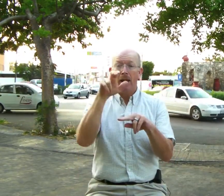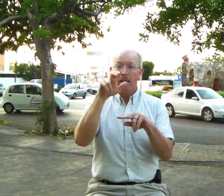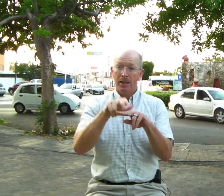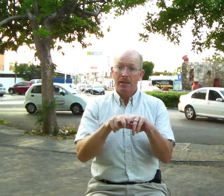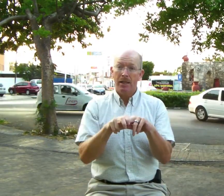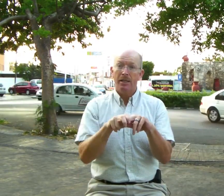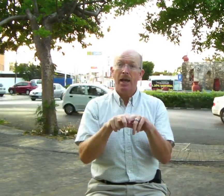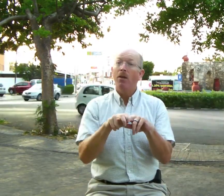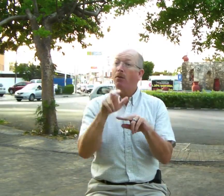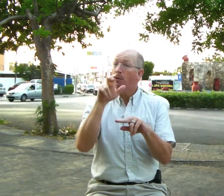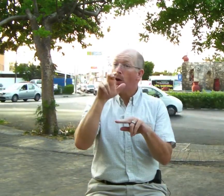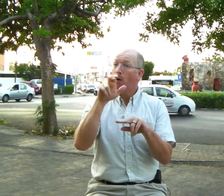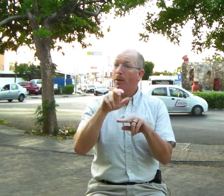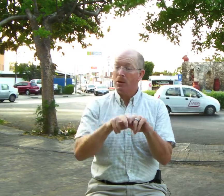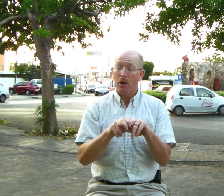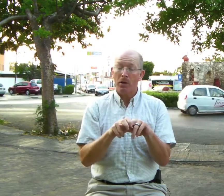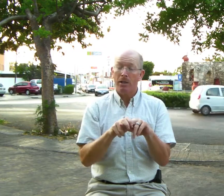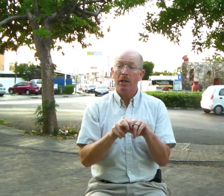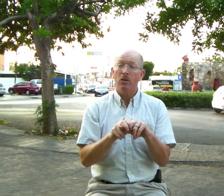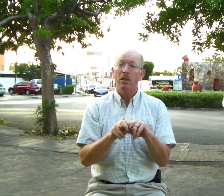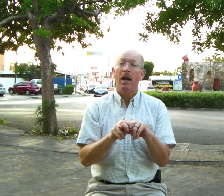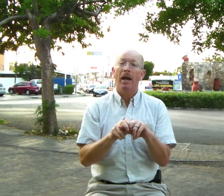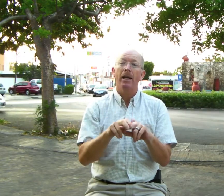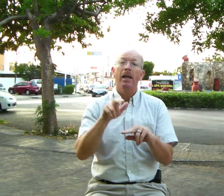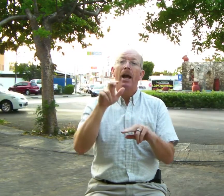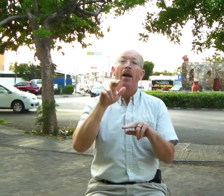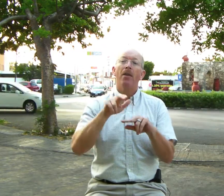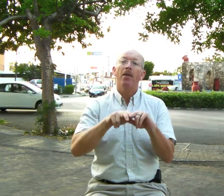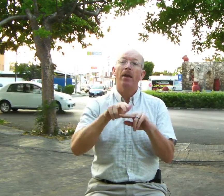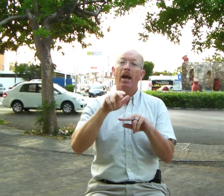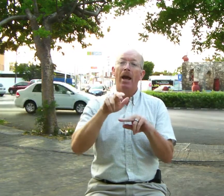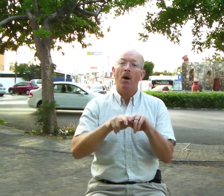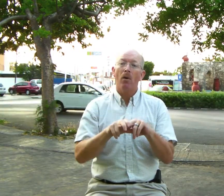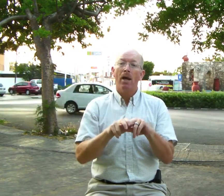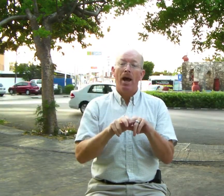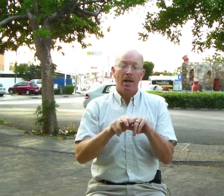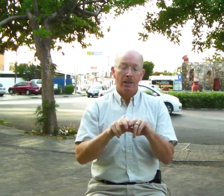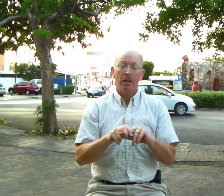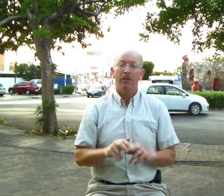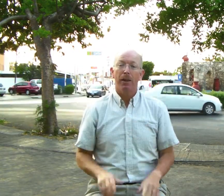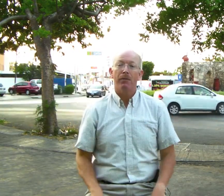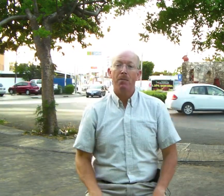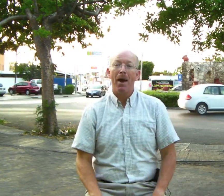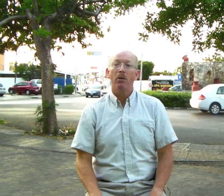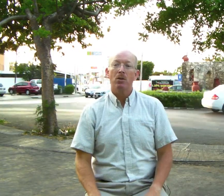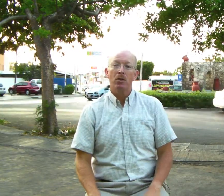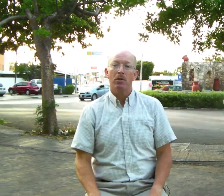sits down. The verb is a single sign, and then the noun has a little bit of a bounce to it.